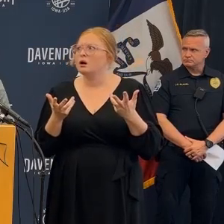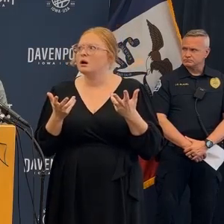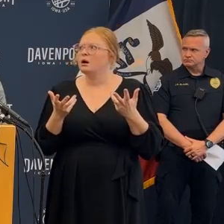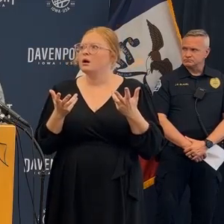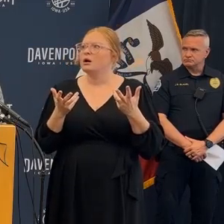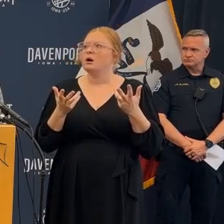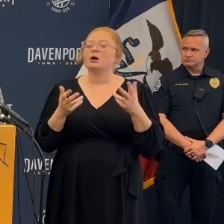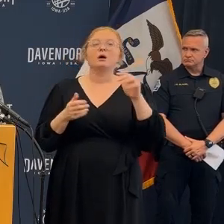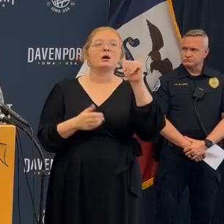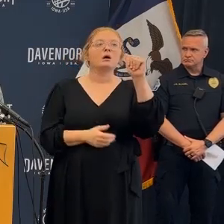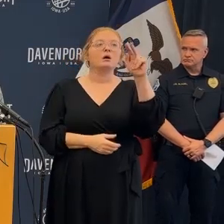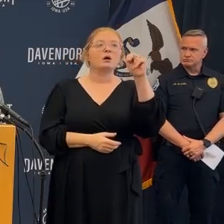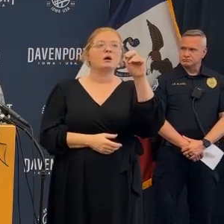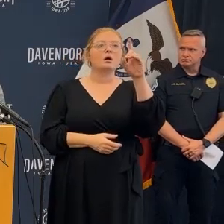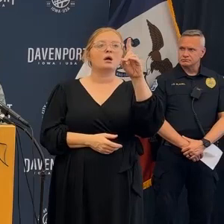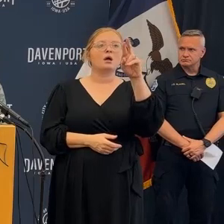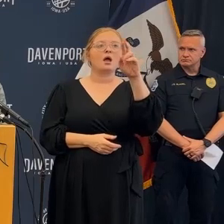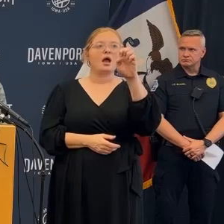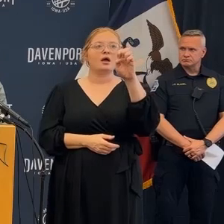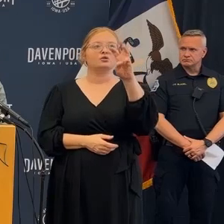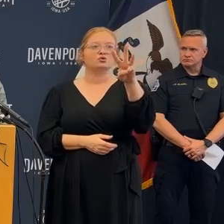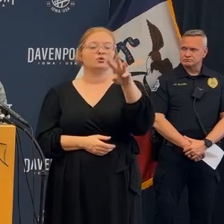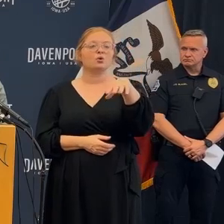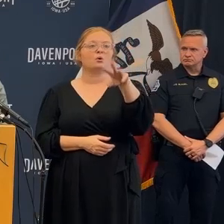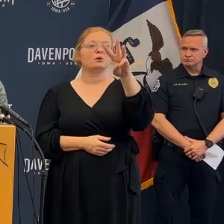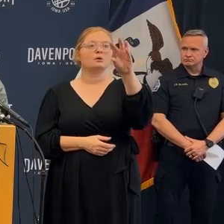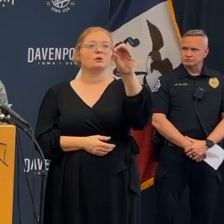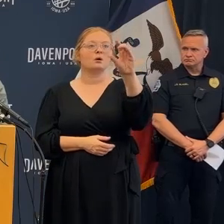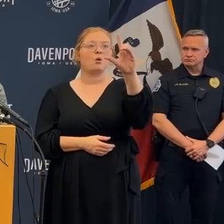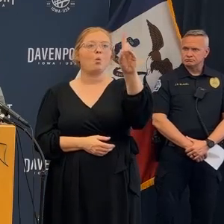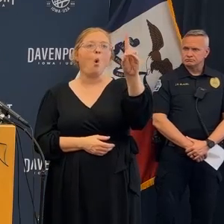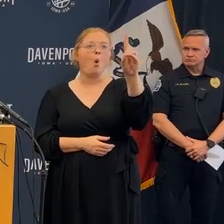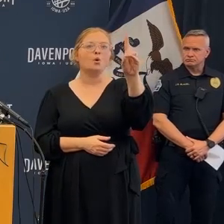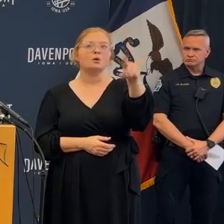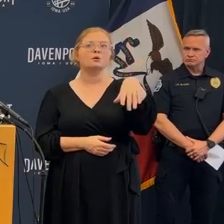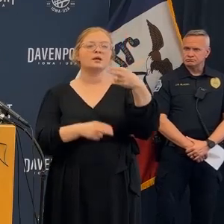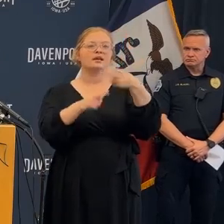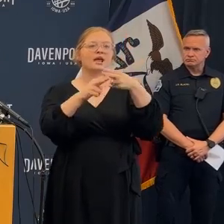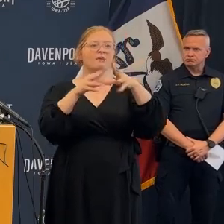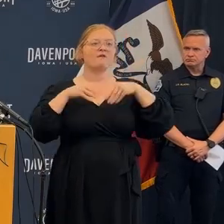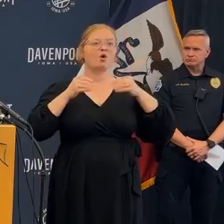happens there will be an investigation into how this happened there must be